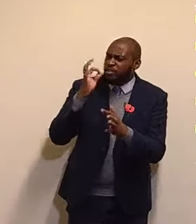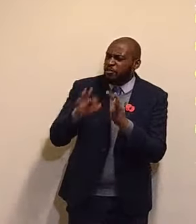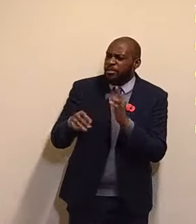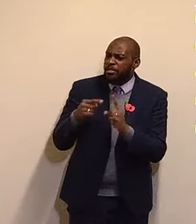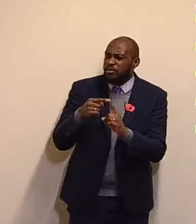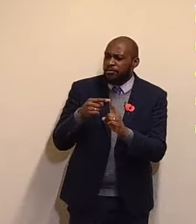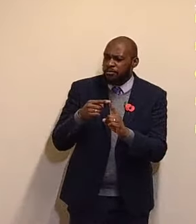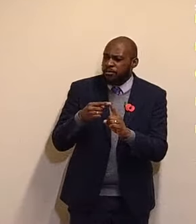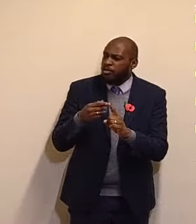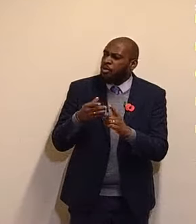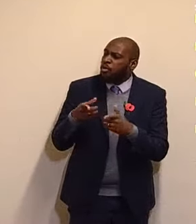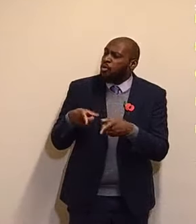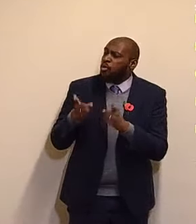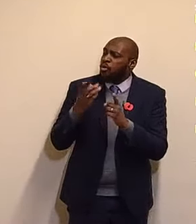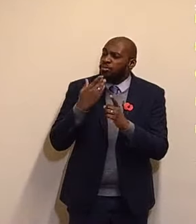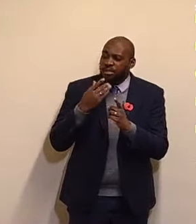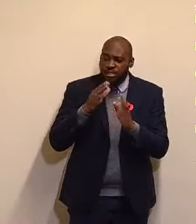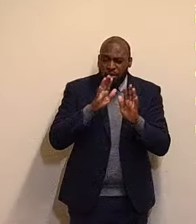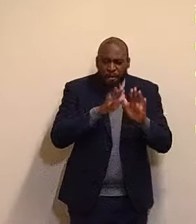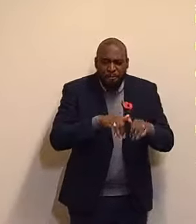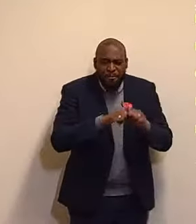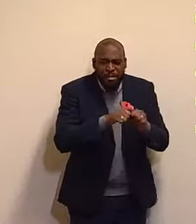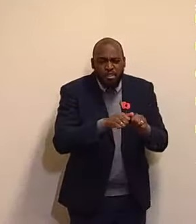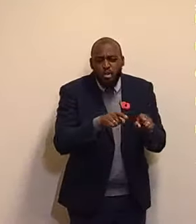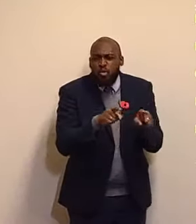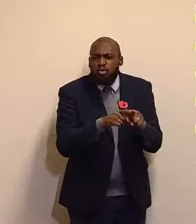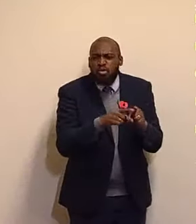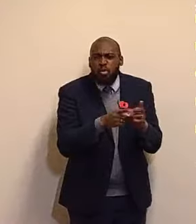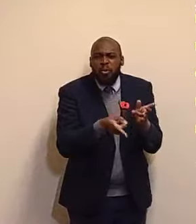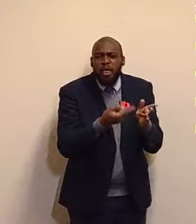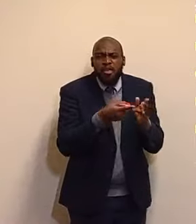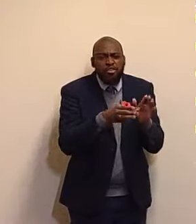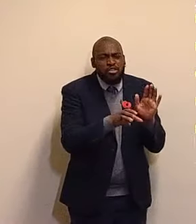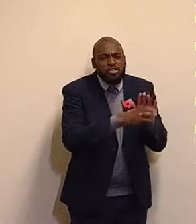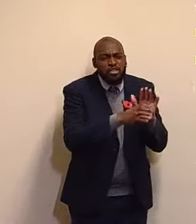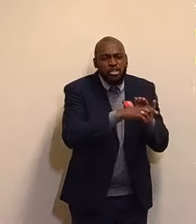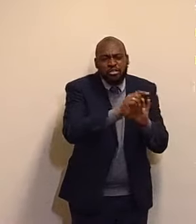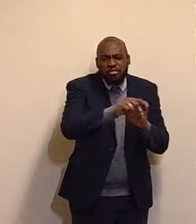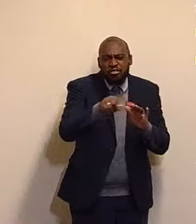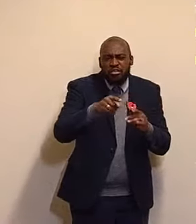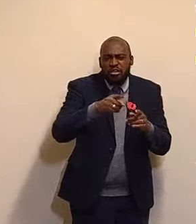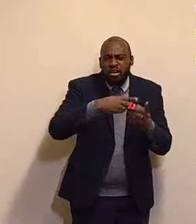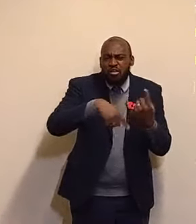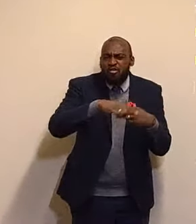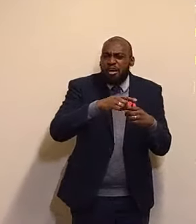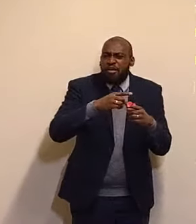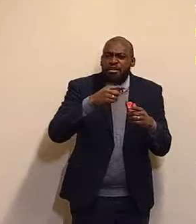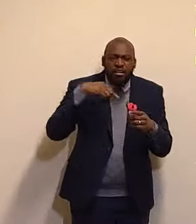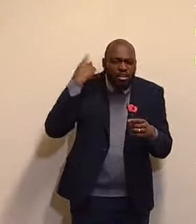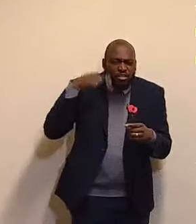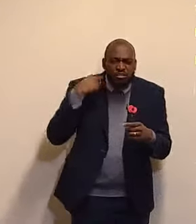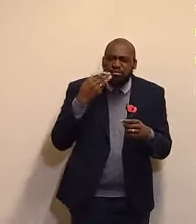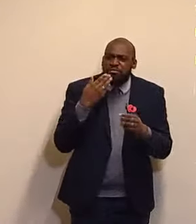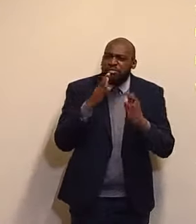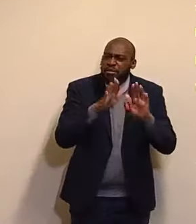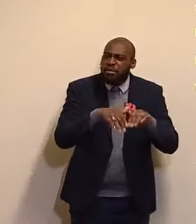big city, gathering together, even now, to worship the living Savior. We commit our lives into the Lord